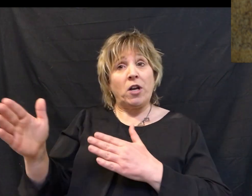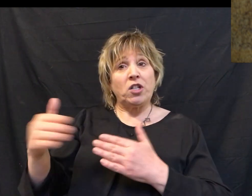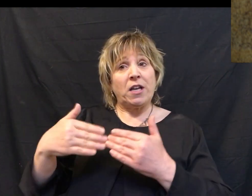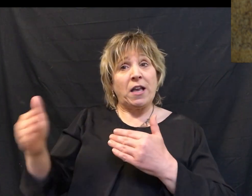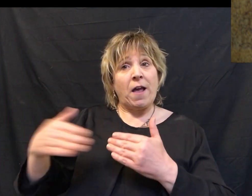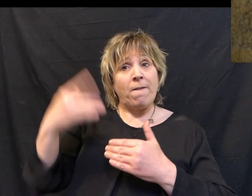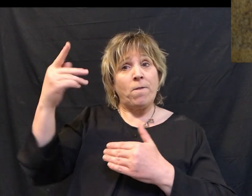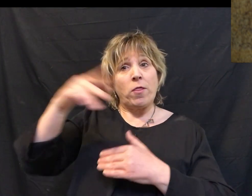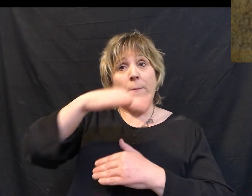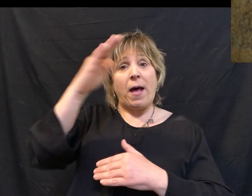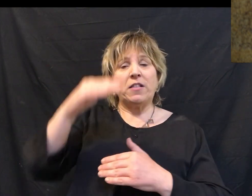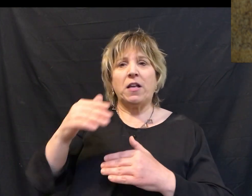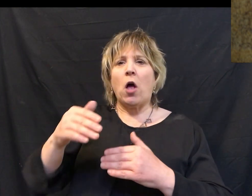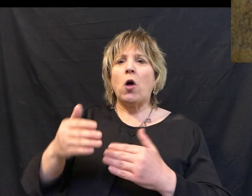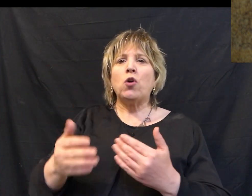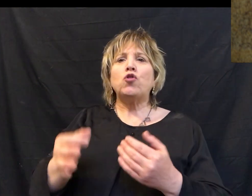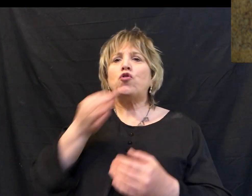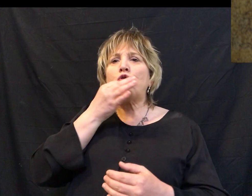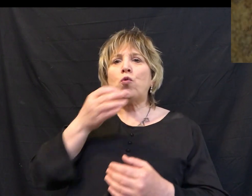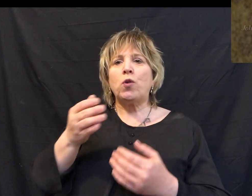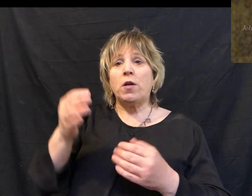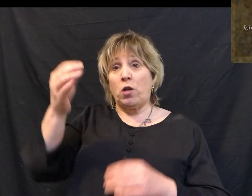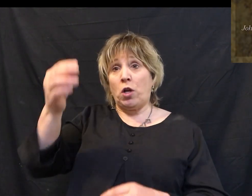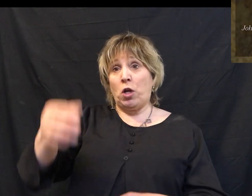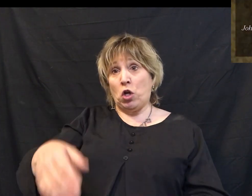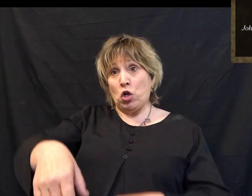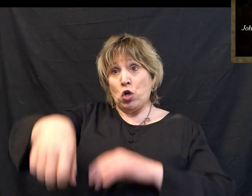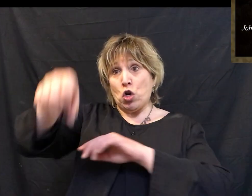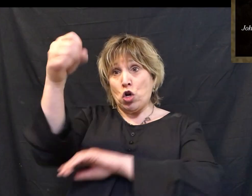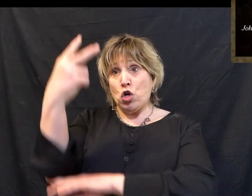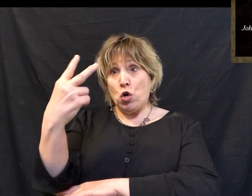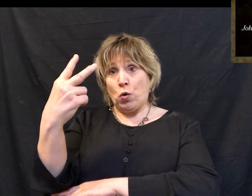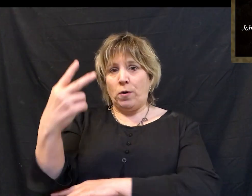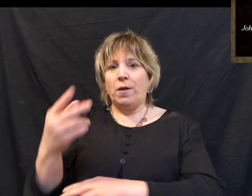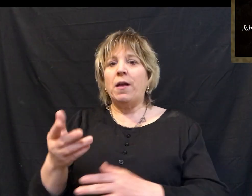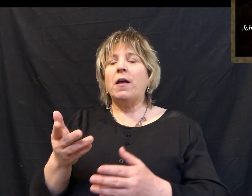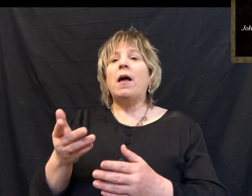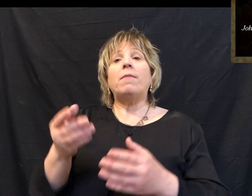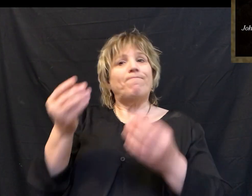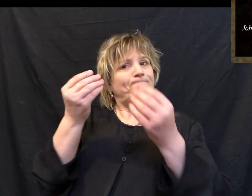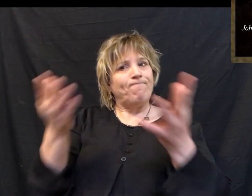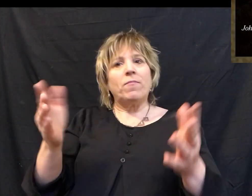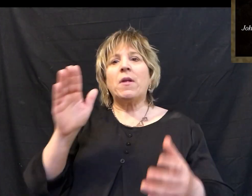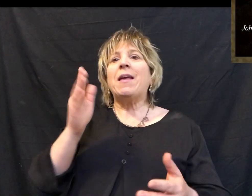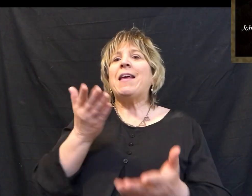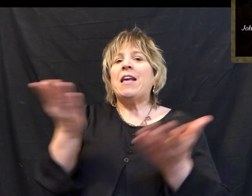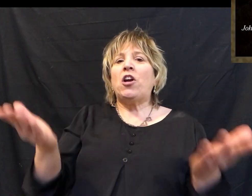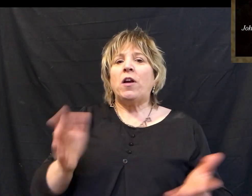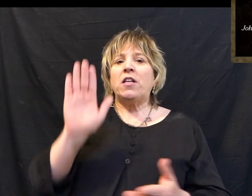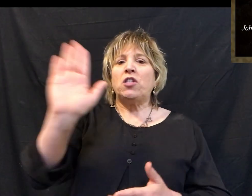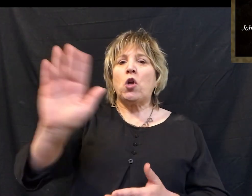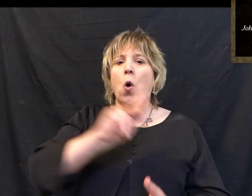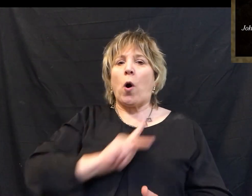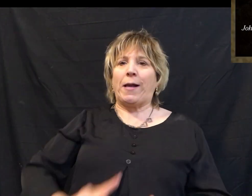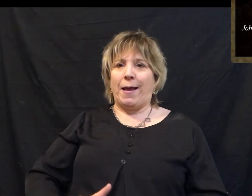and it was about noon. Then he told the Jews Here is your